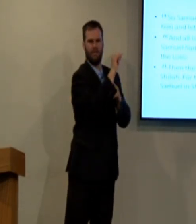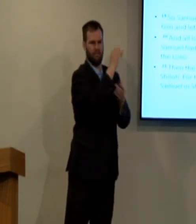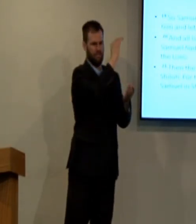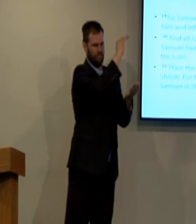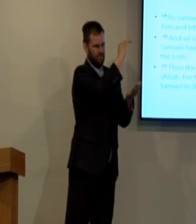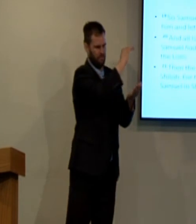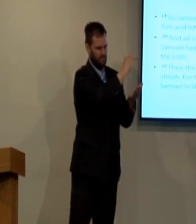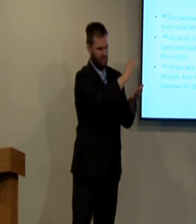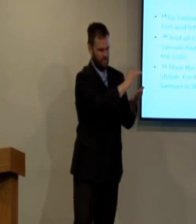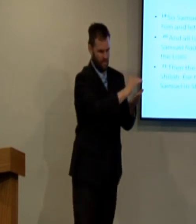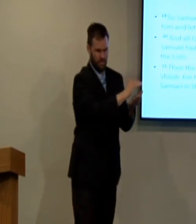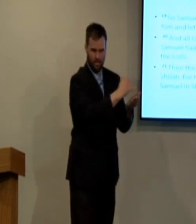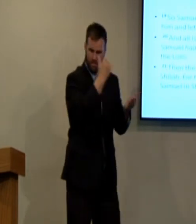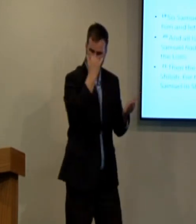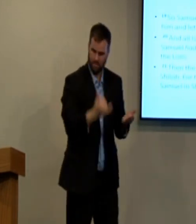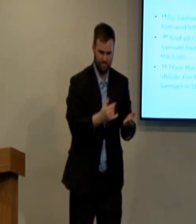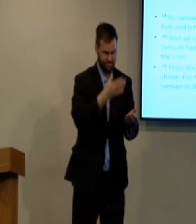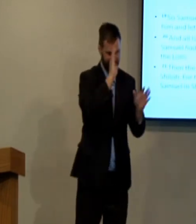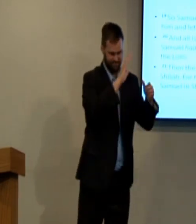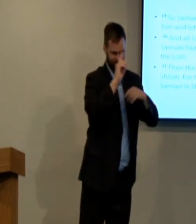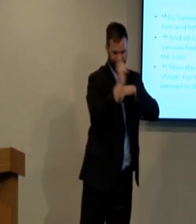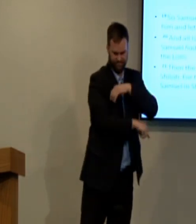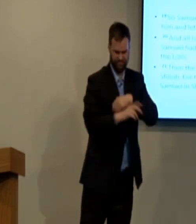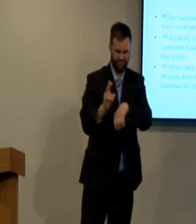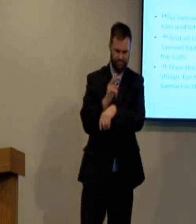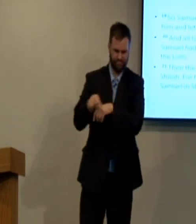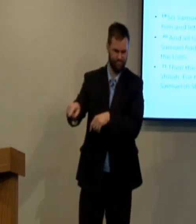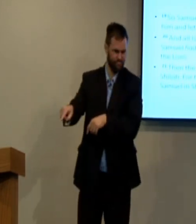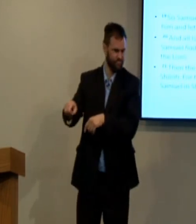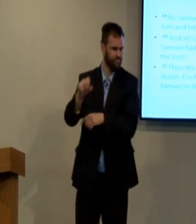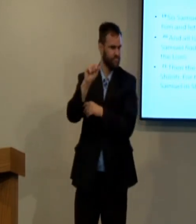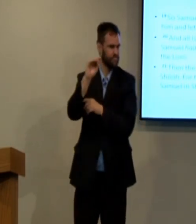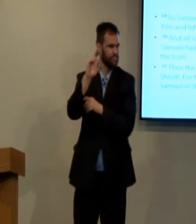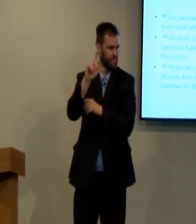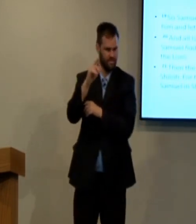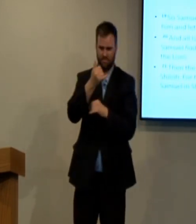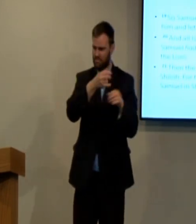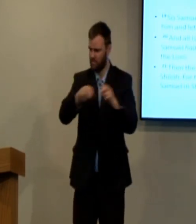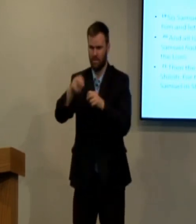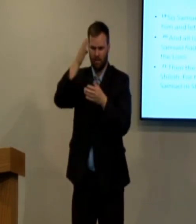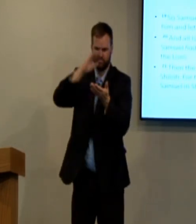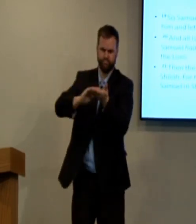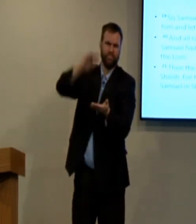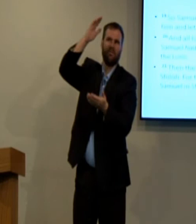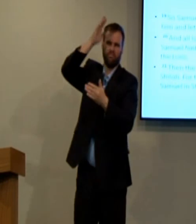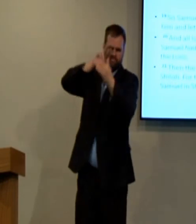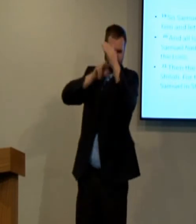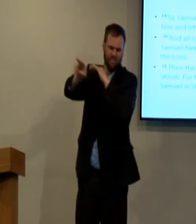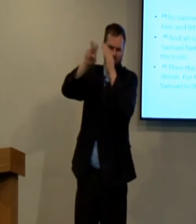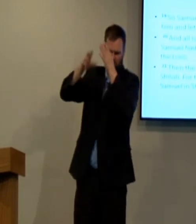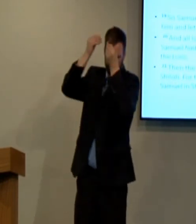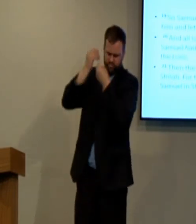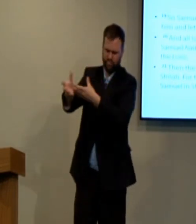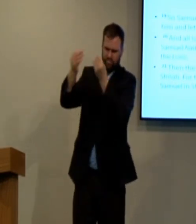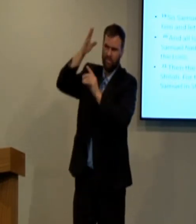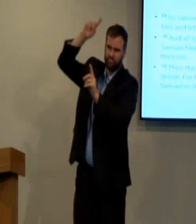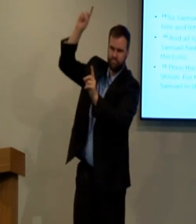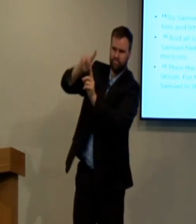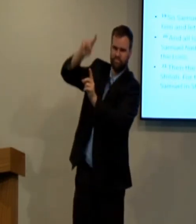And Eli diminished. He'd been punished and God was using Samuel. And Samuel